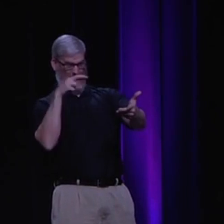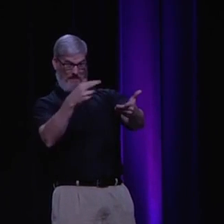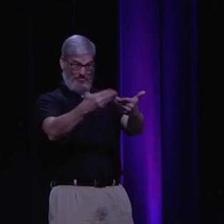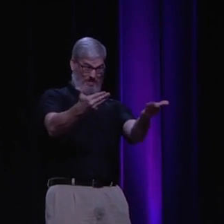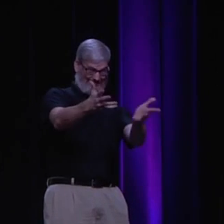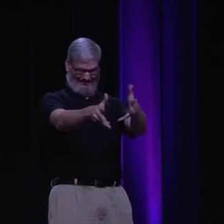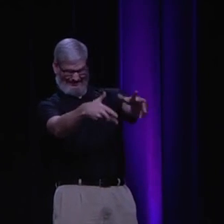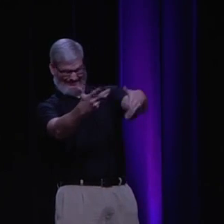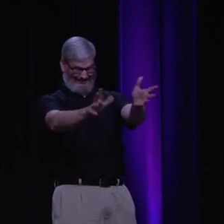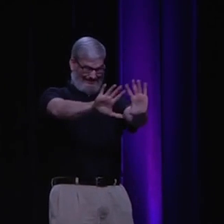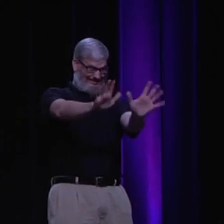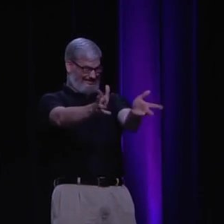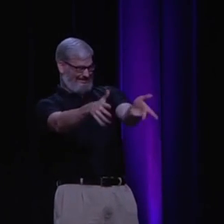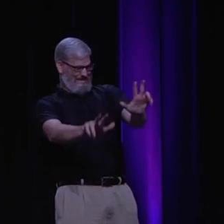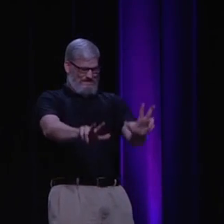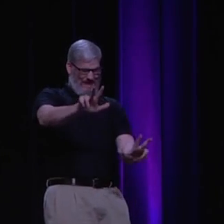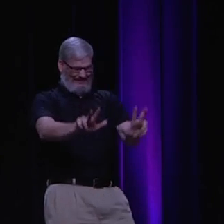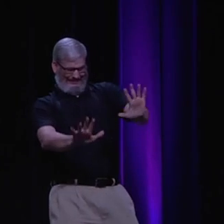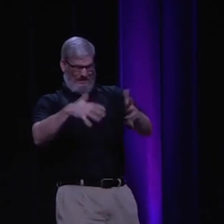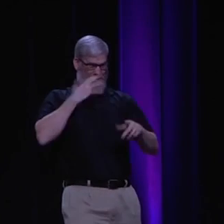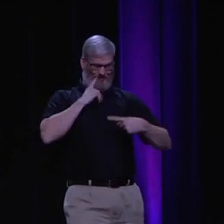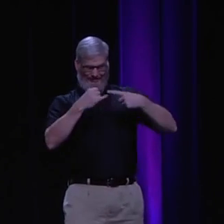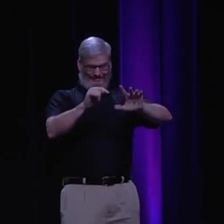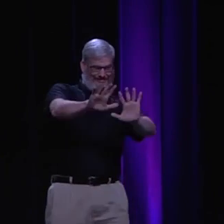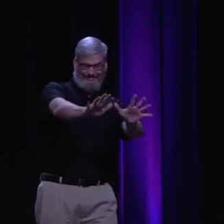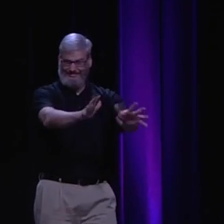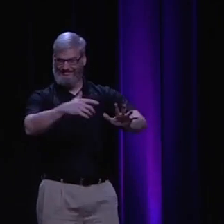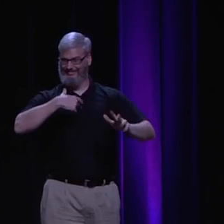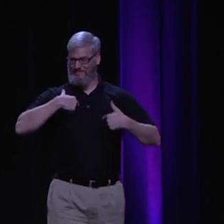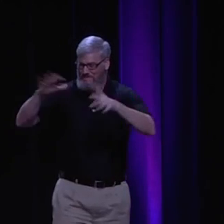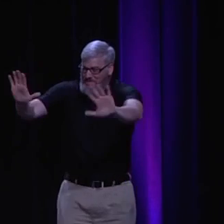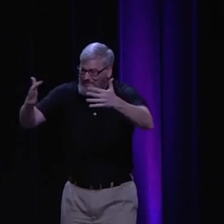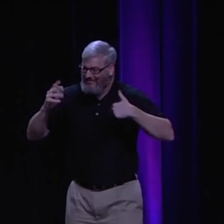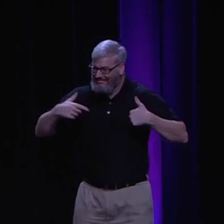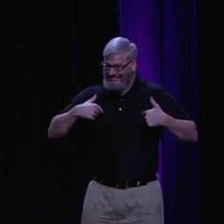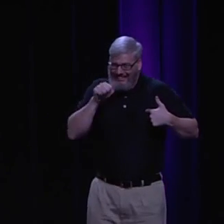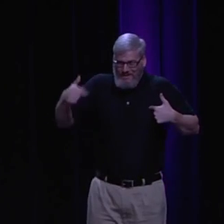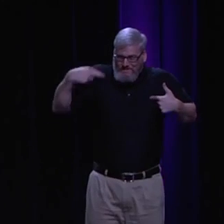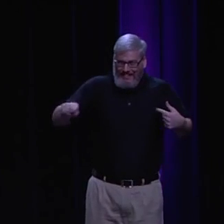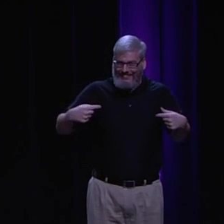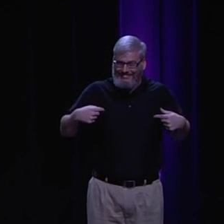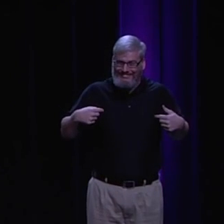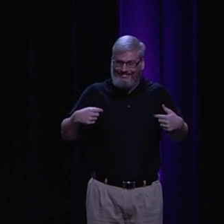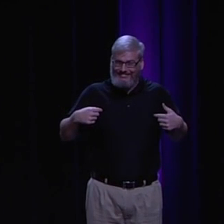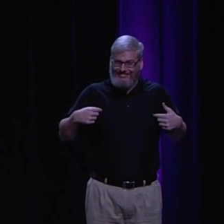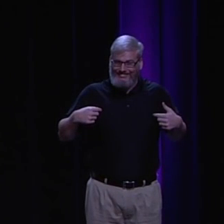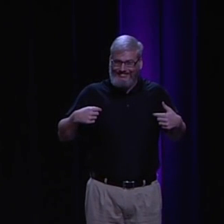religion thing you're involved in that's kind of awkward? I don't really want to talk about it. I said, well, no,